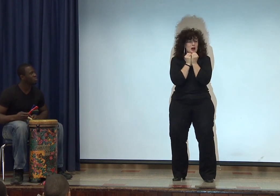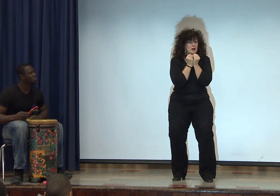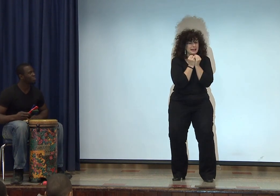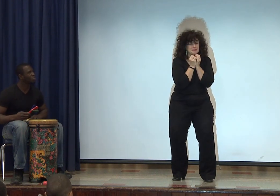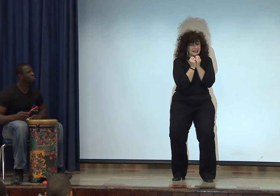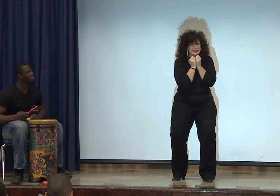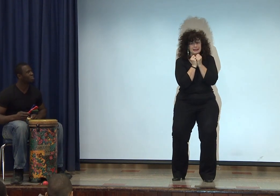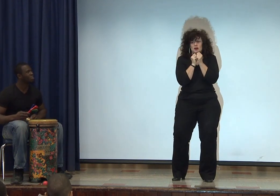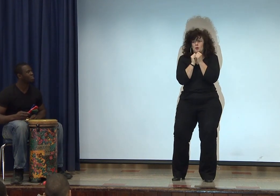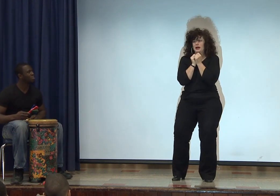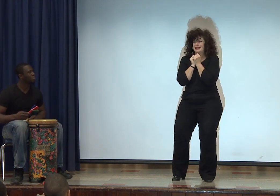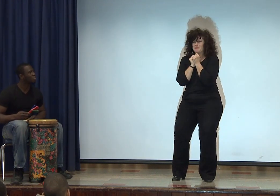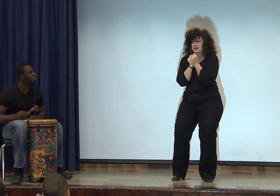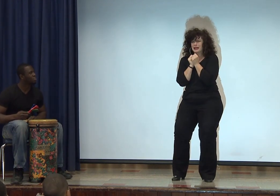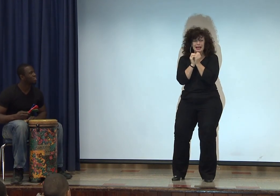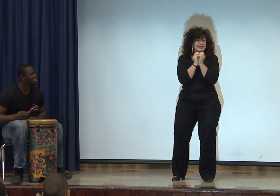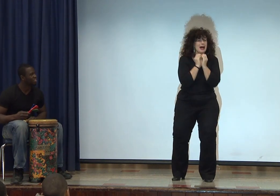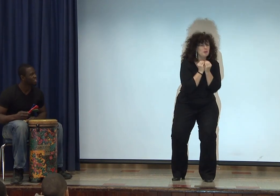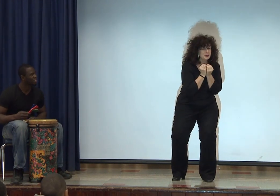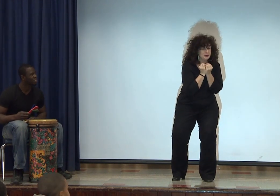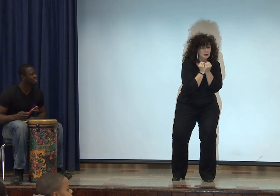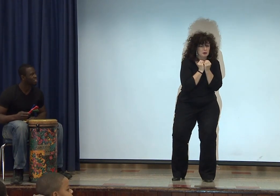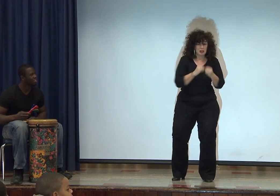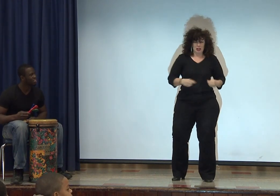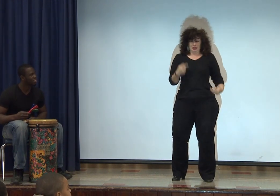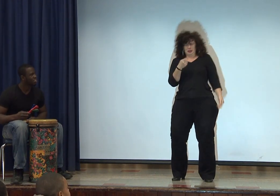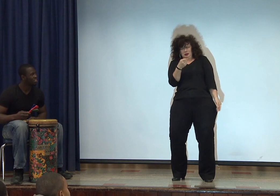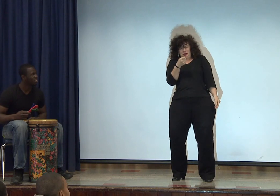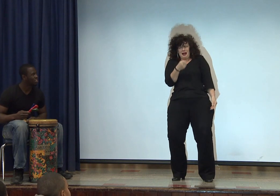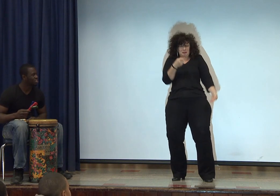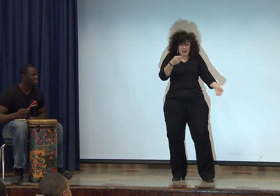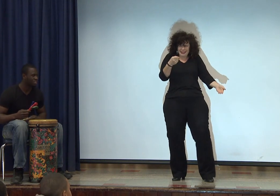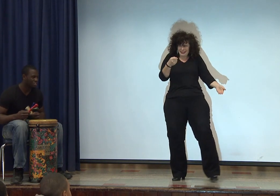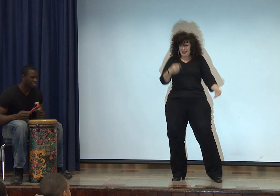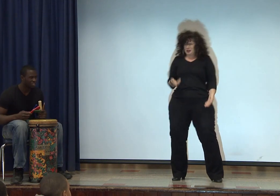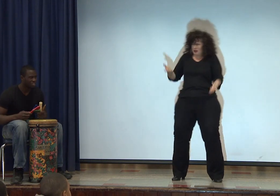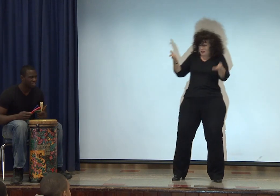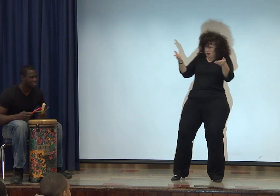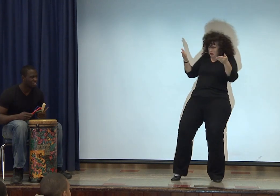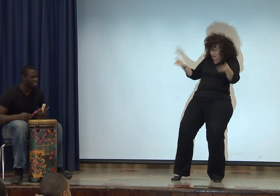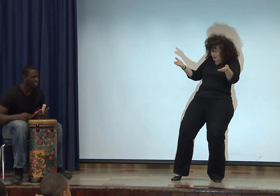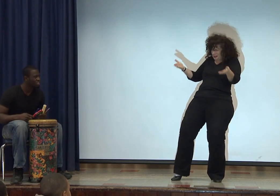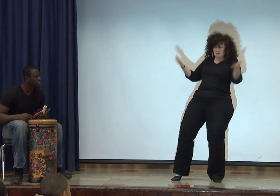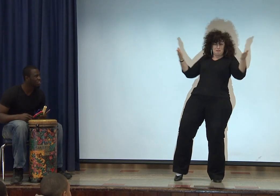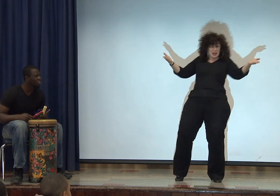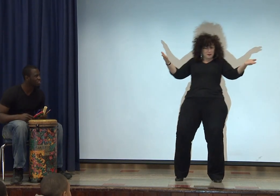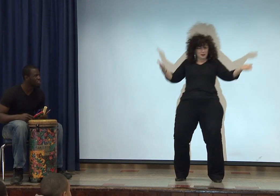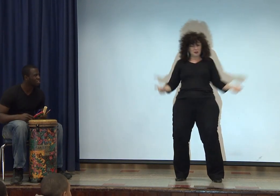don't eat me. One day maybe I can help you. You help me? You're so little and pitiful.